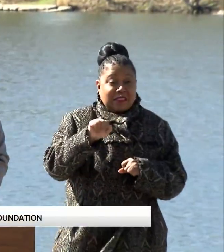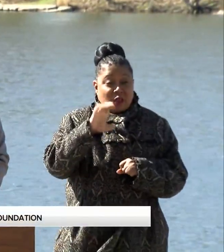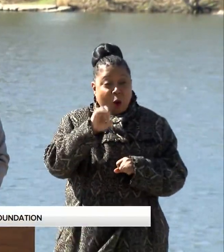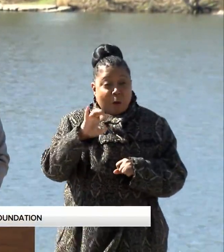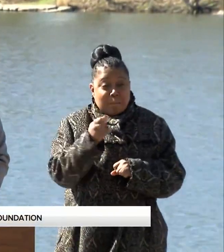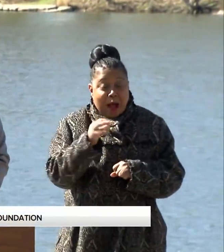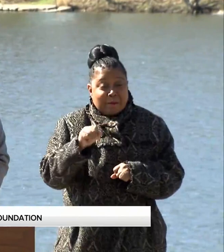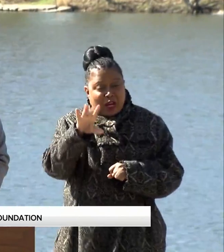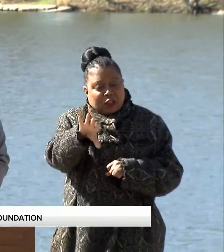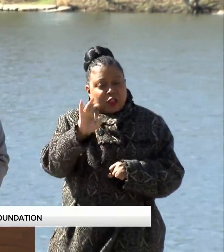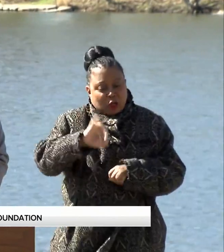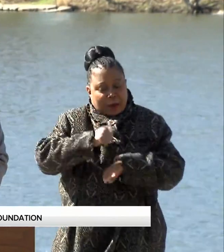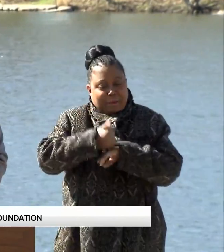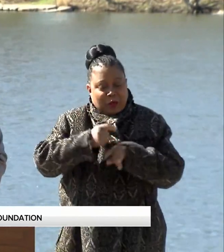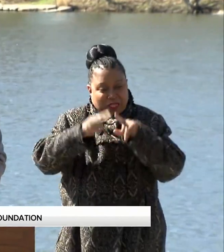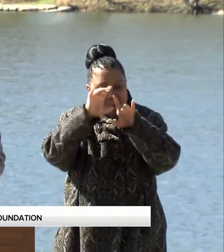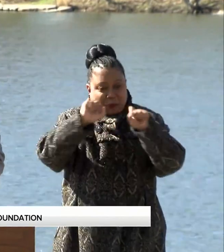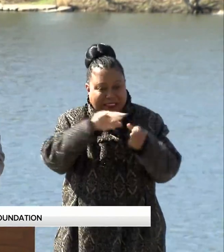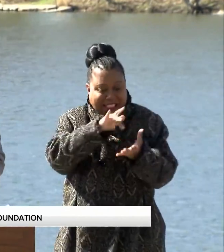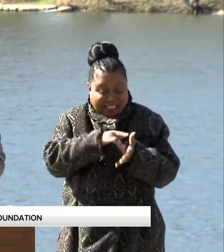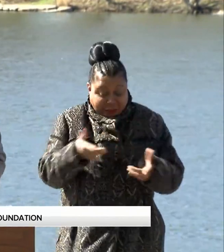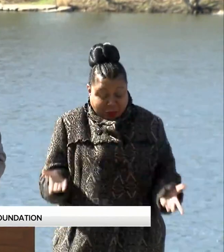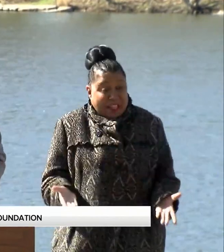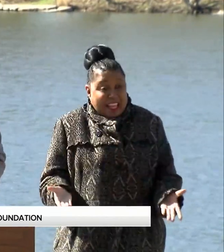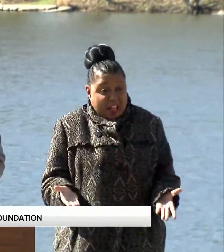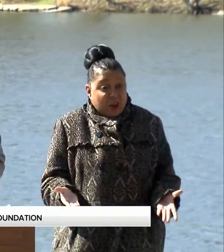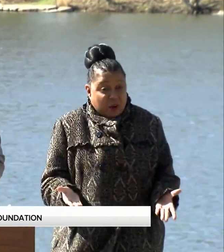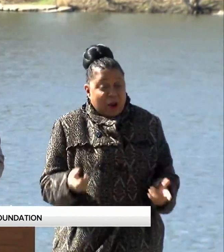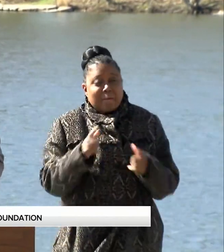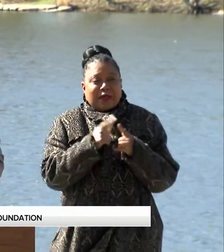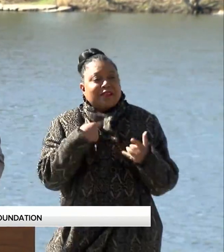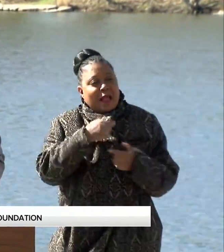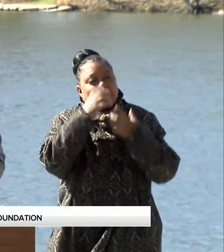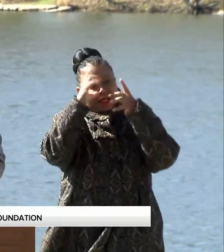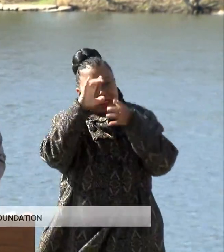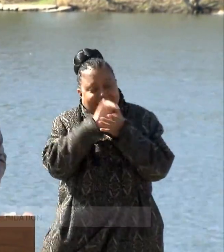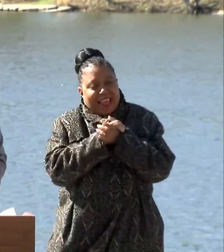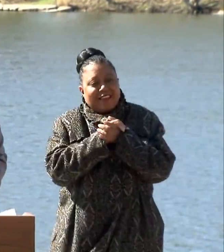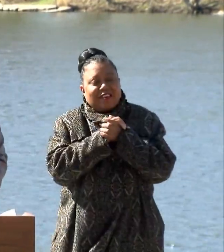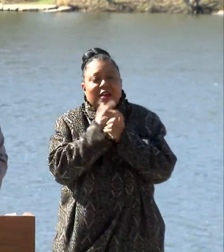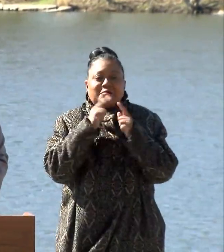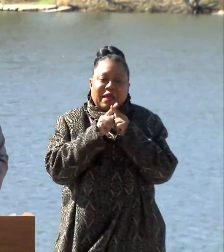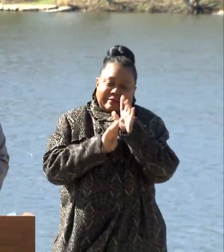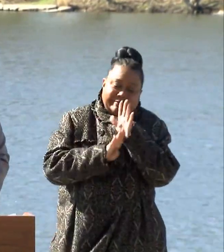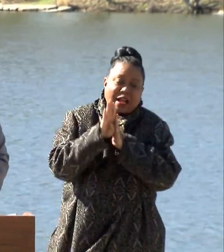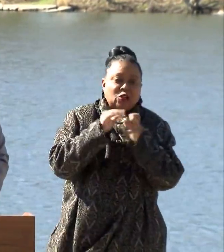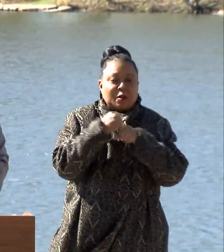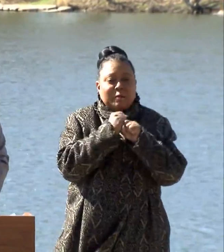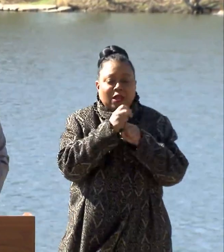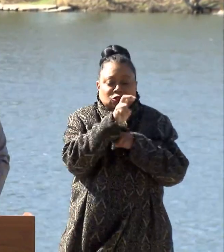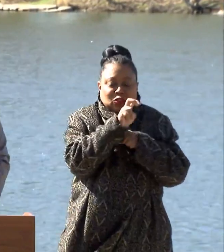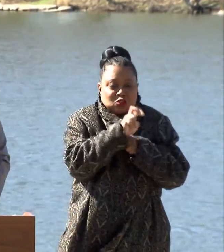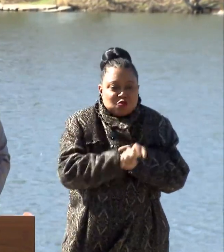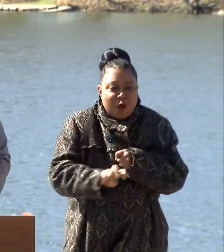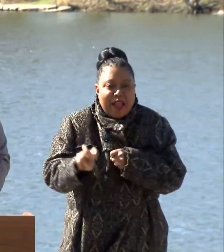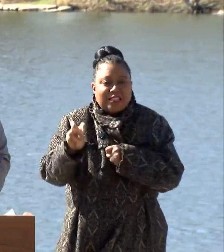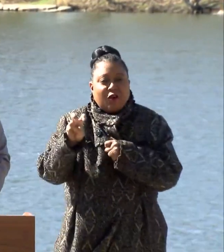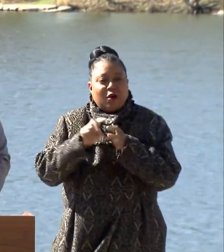chose to build their presidential center here because they believed it could be a catalyst that creates transformative